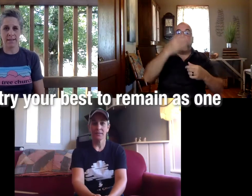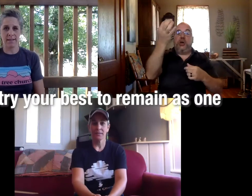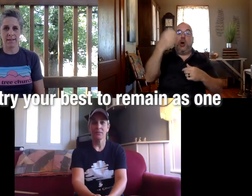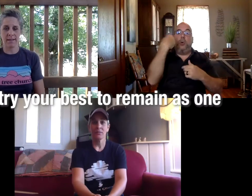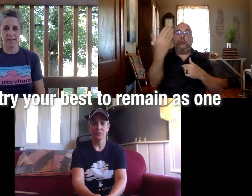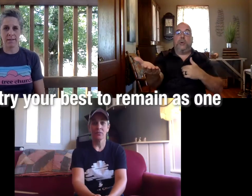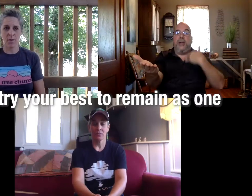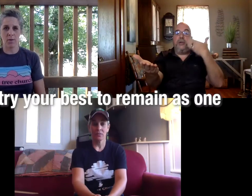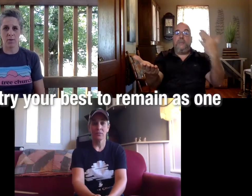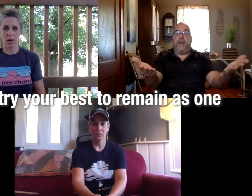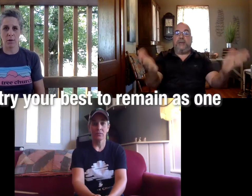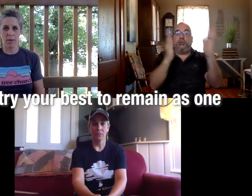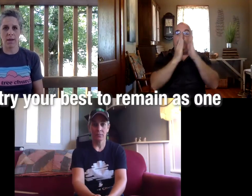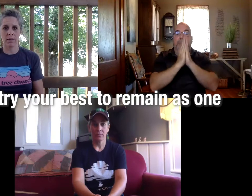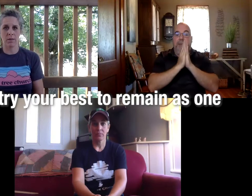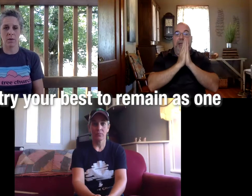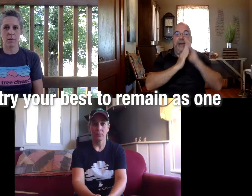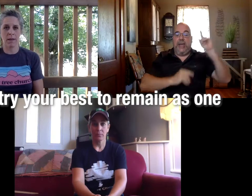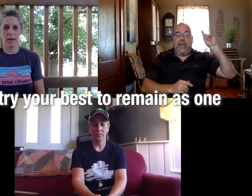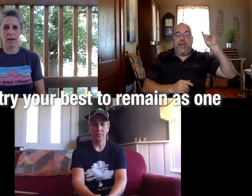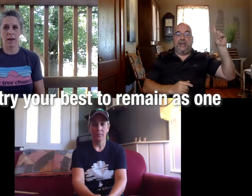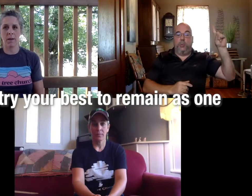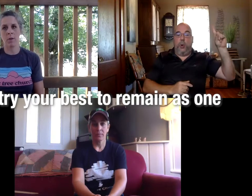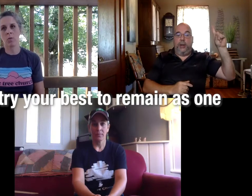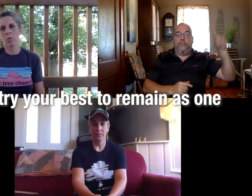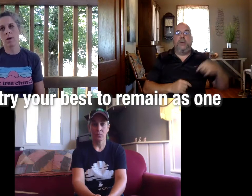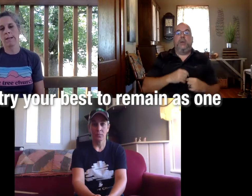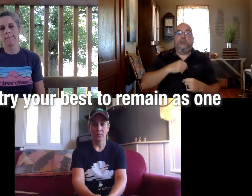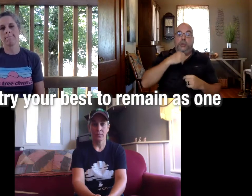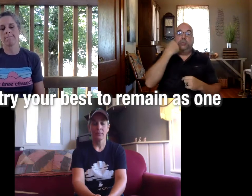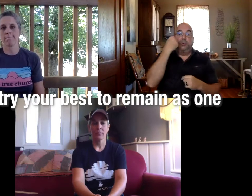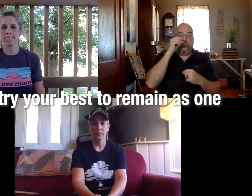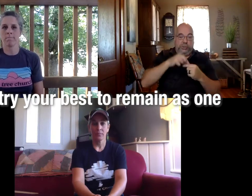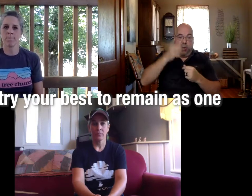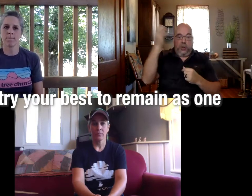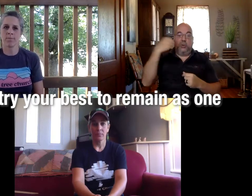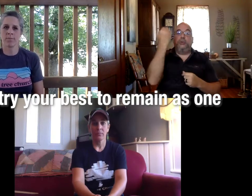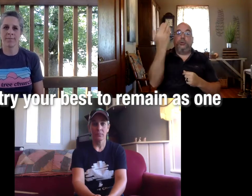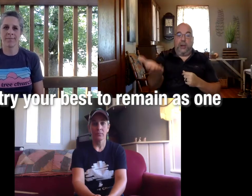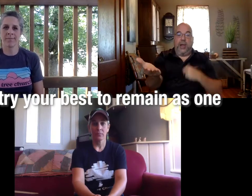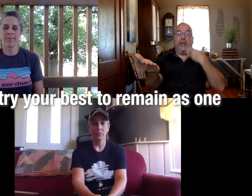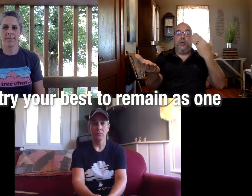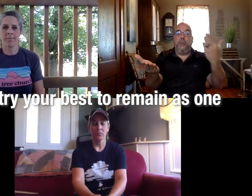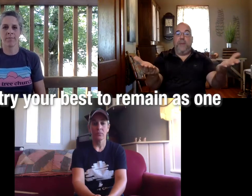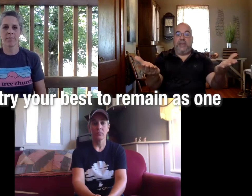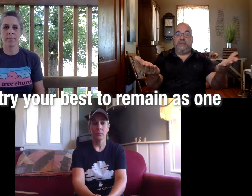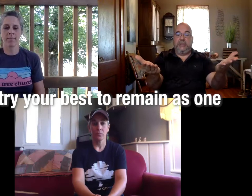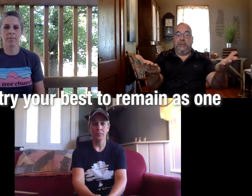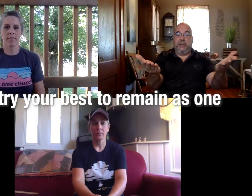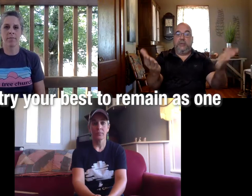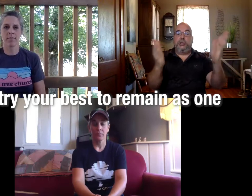so try your best to remain as one so so try your